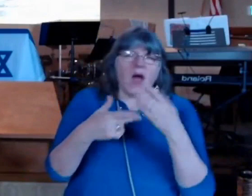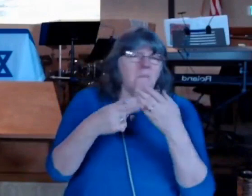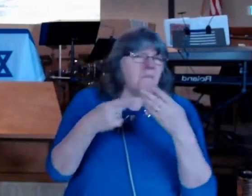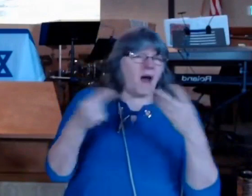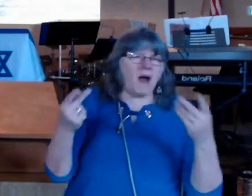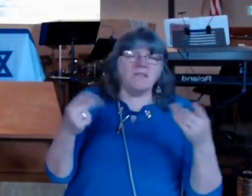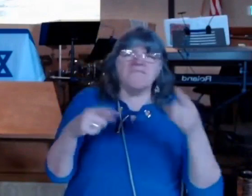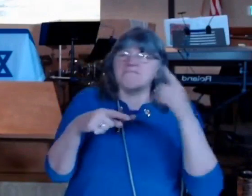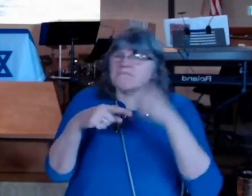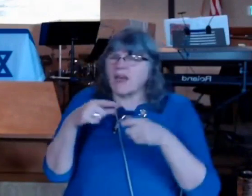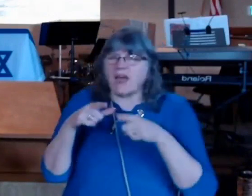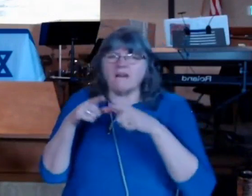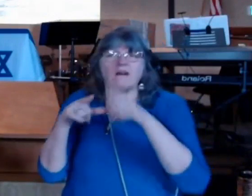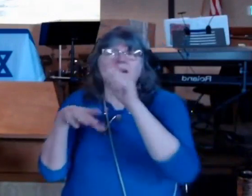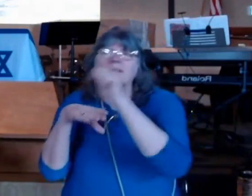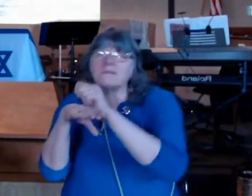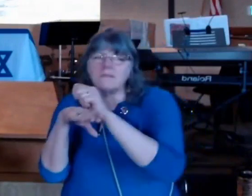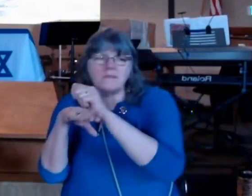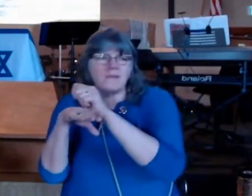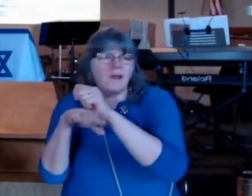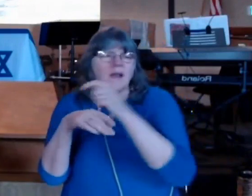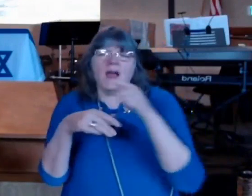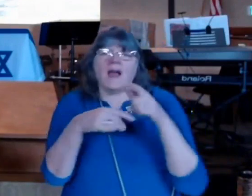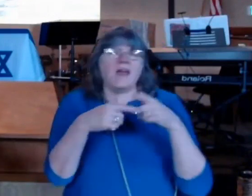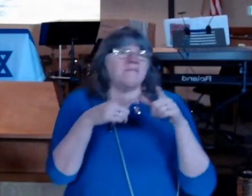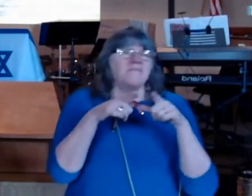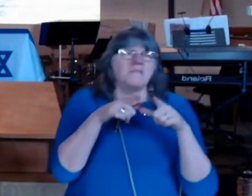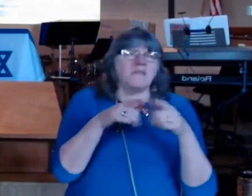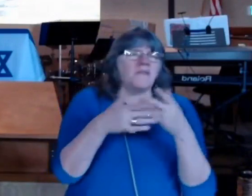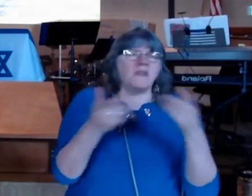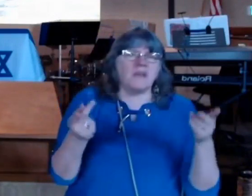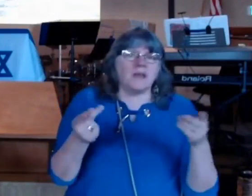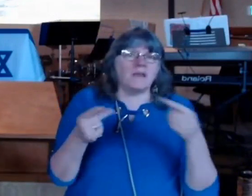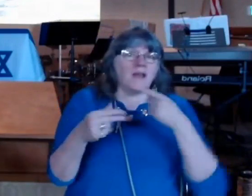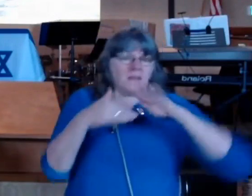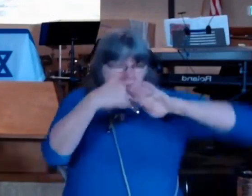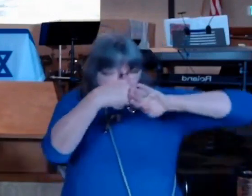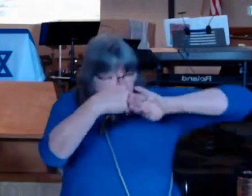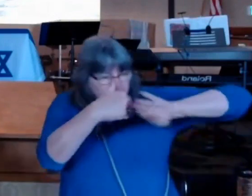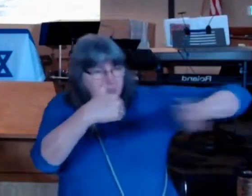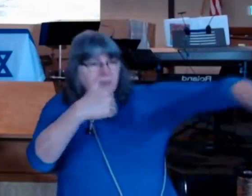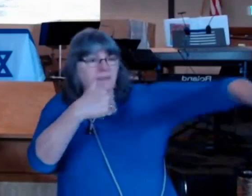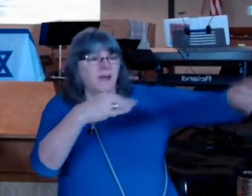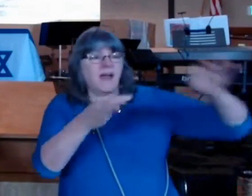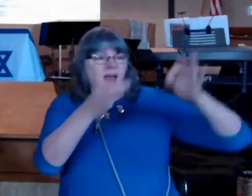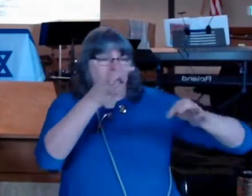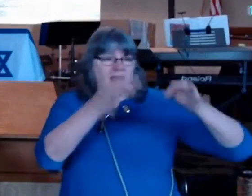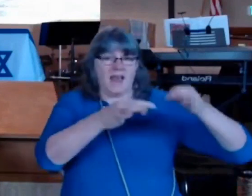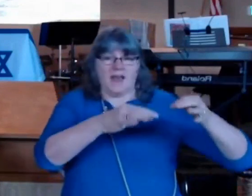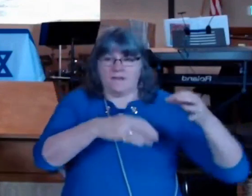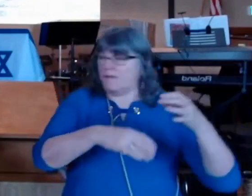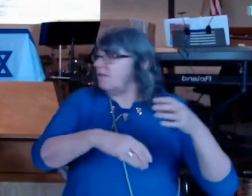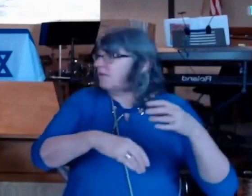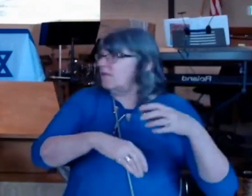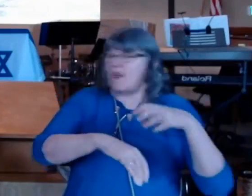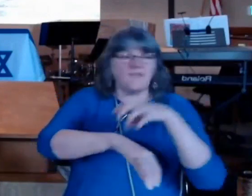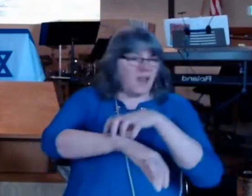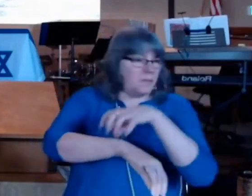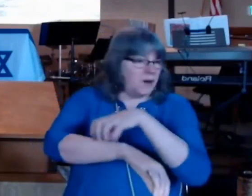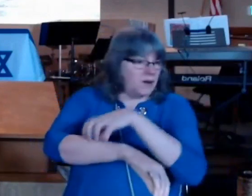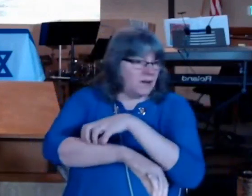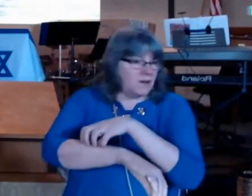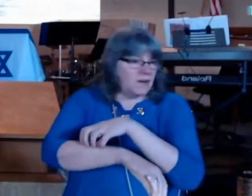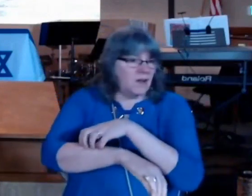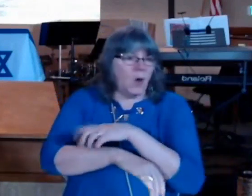tell us to exclude from our myths lepers women with who who are